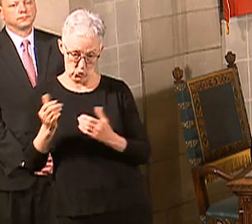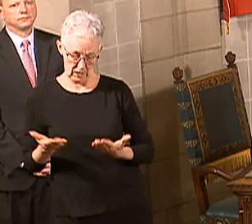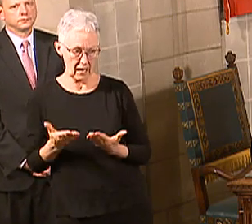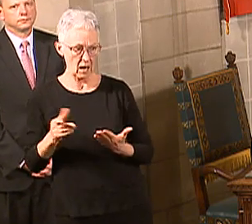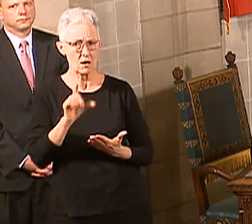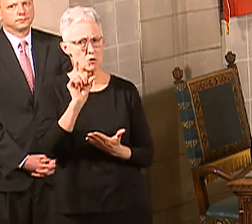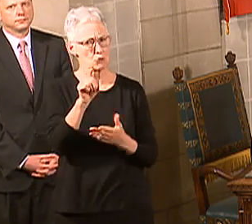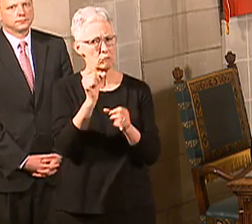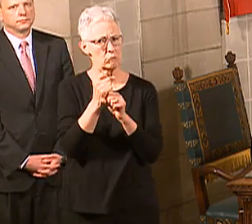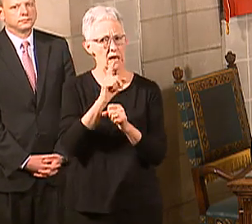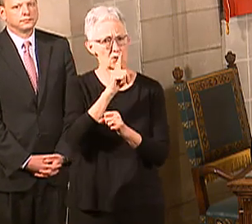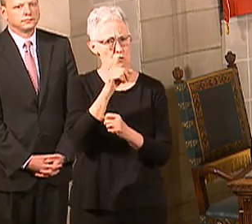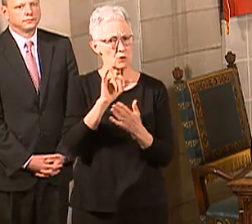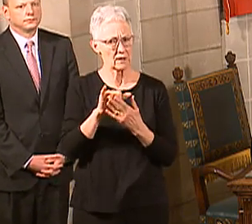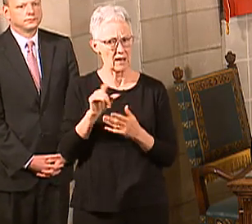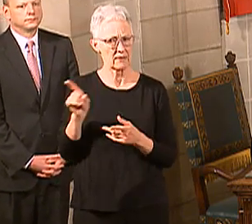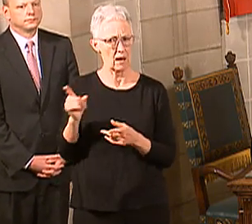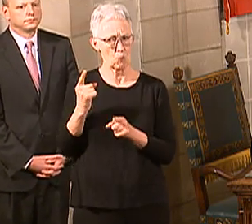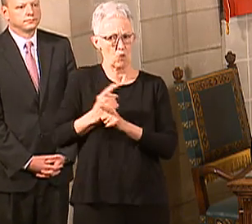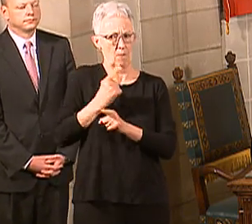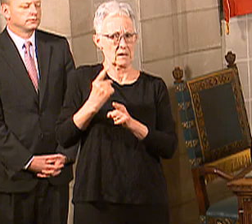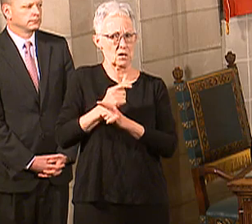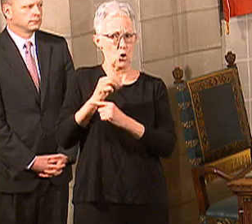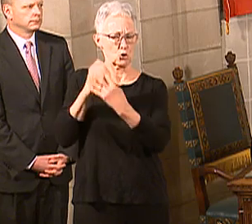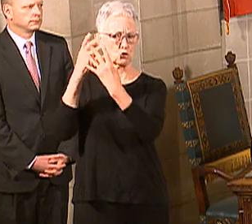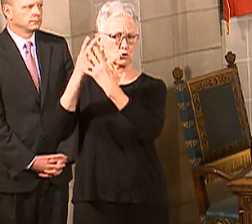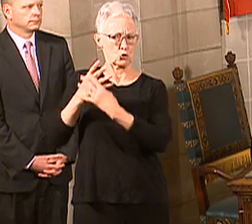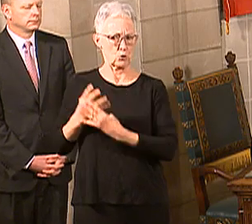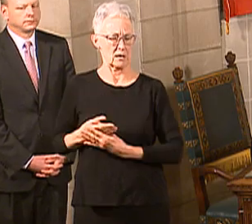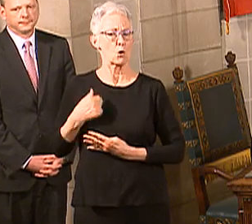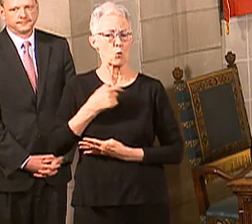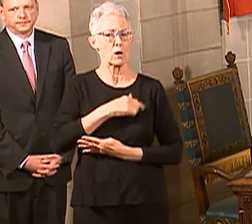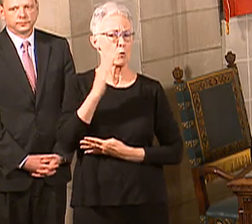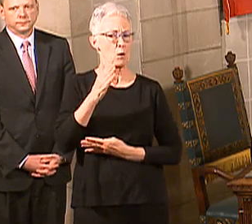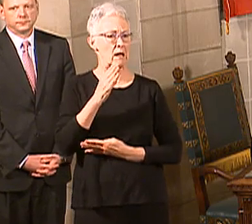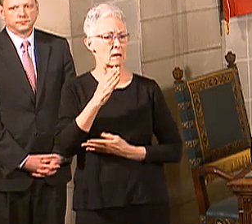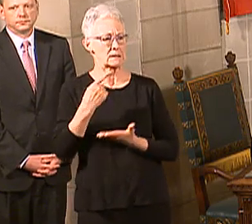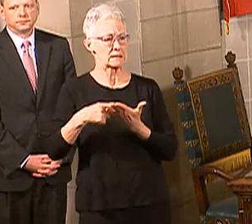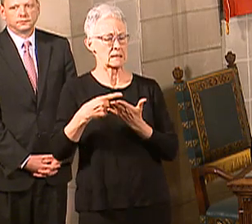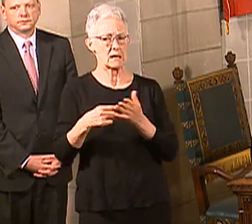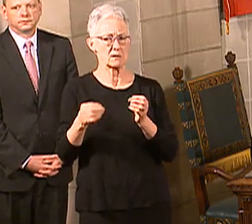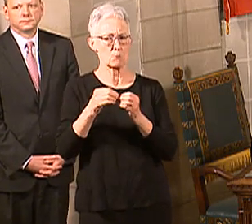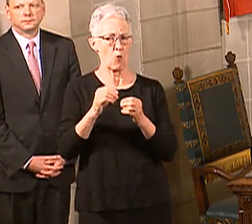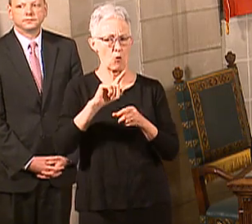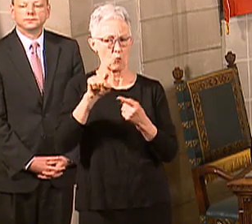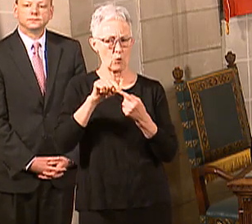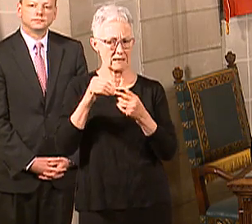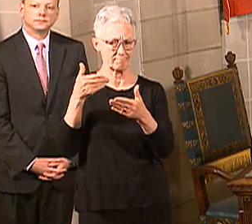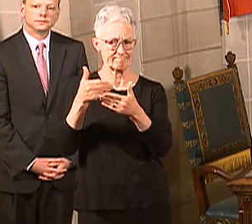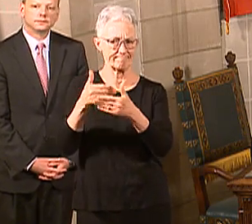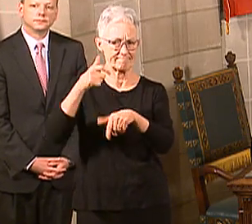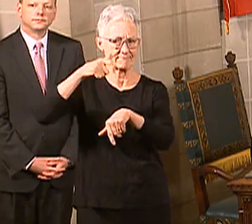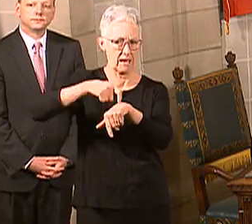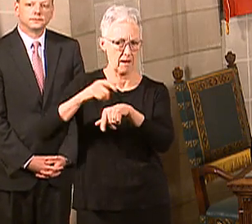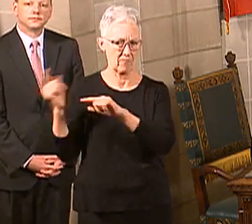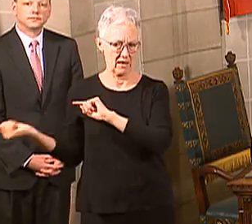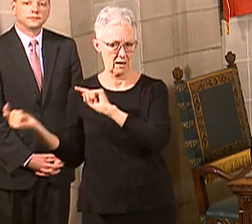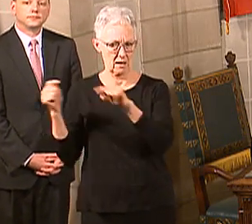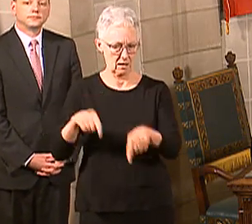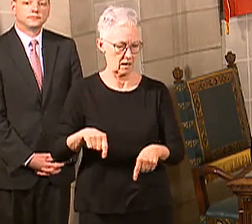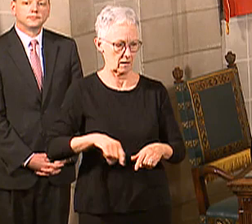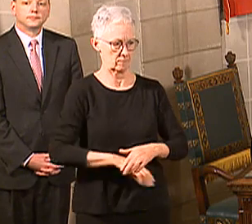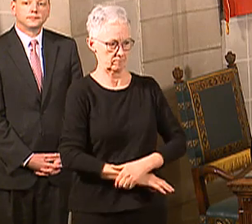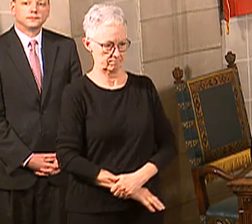consideration as we get closer to the time when those folks may be coming to our state. George Lobby with the North Platte Folk wants to know if